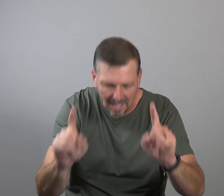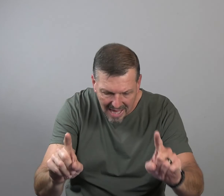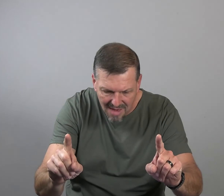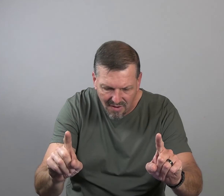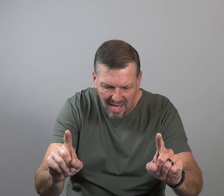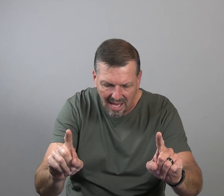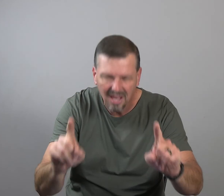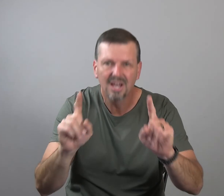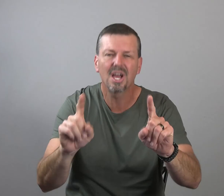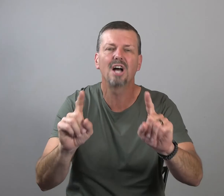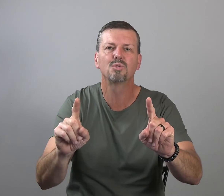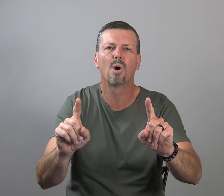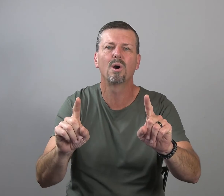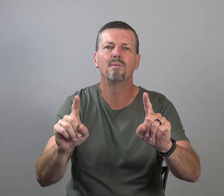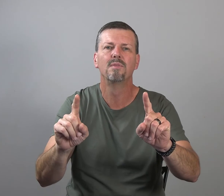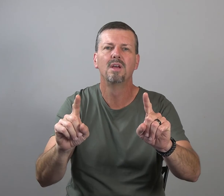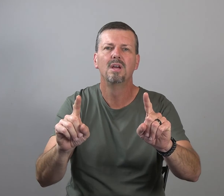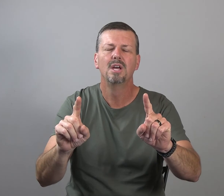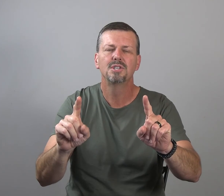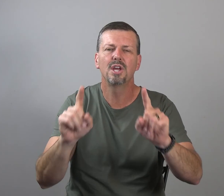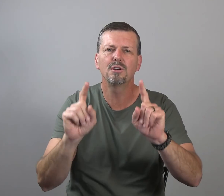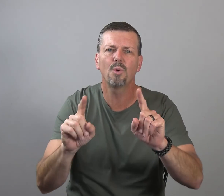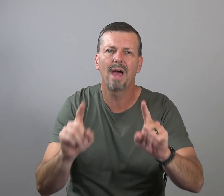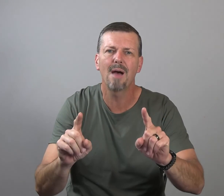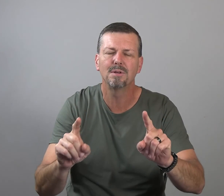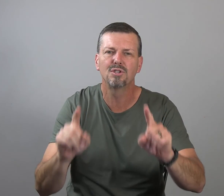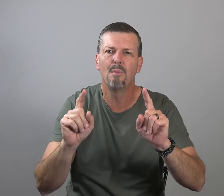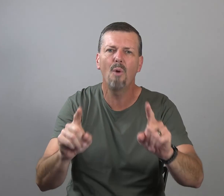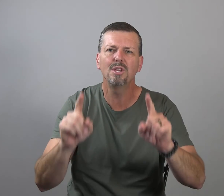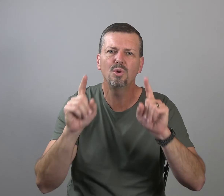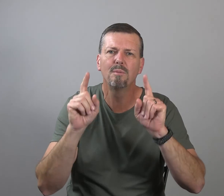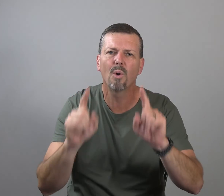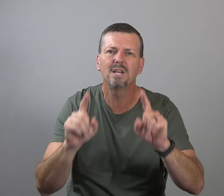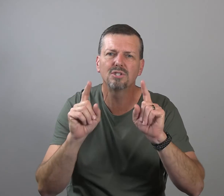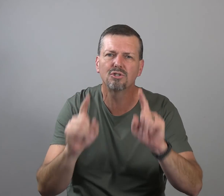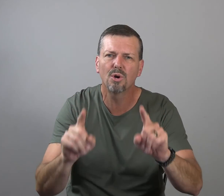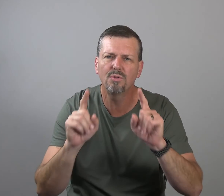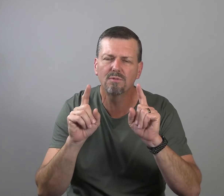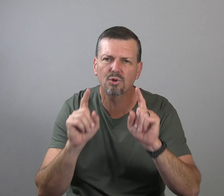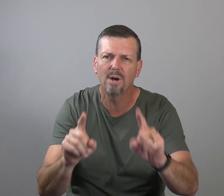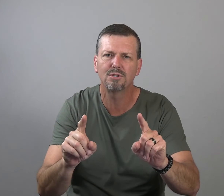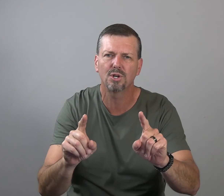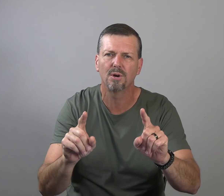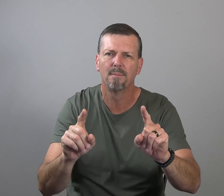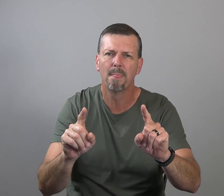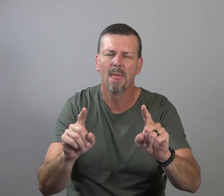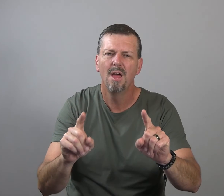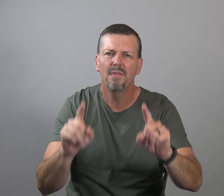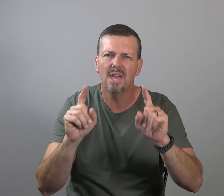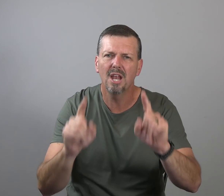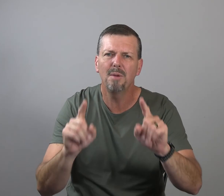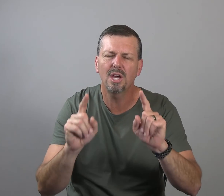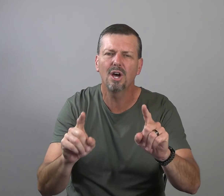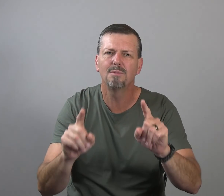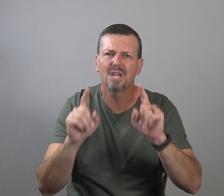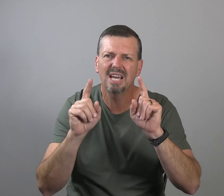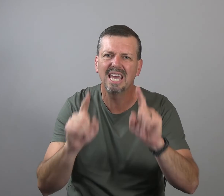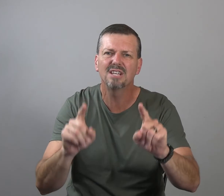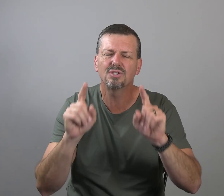believing God's word. So here's what happens. The moment you embrace the truth of scripture, scripture, the enemy comes against